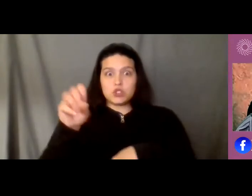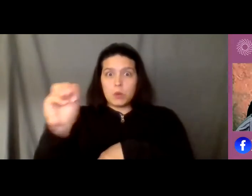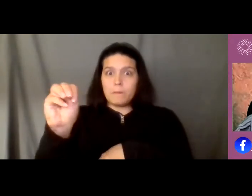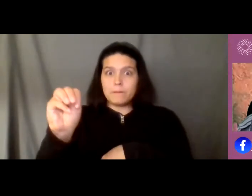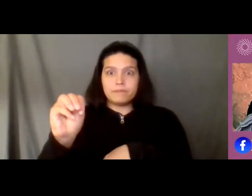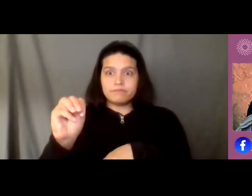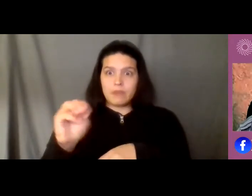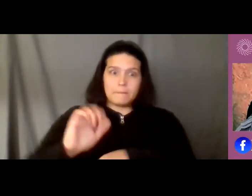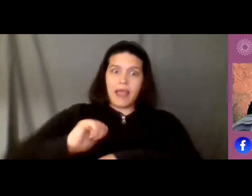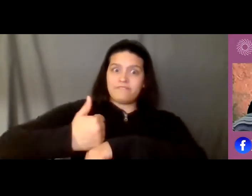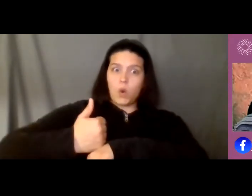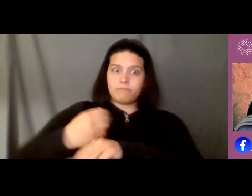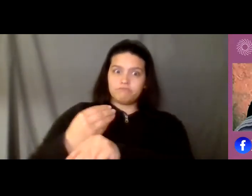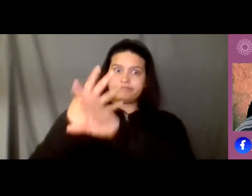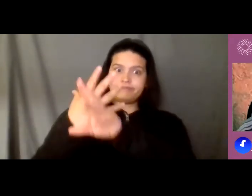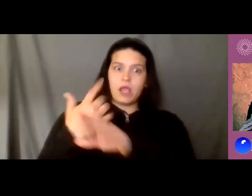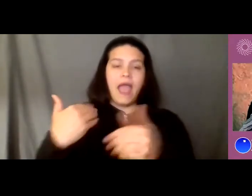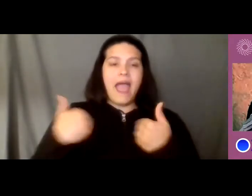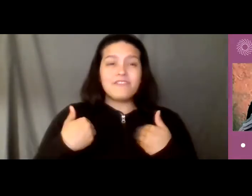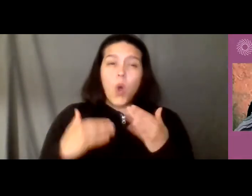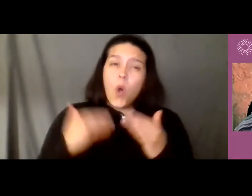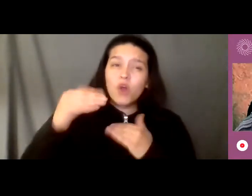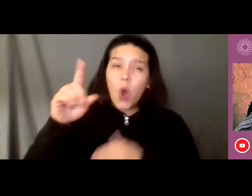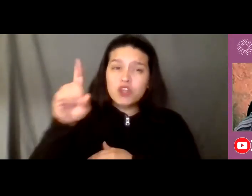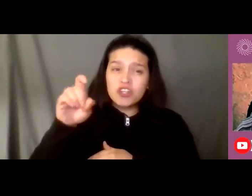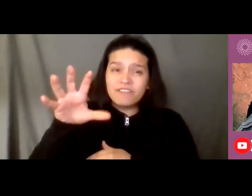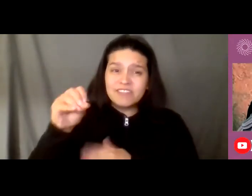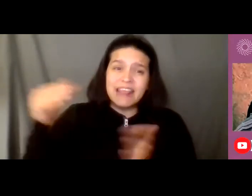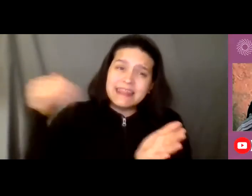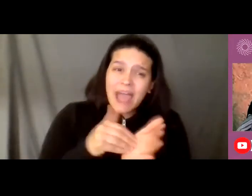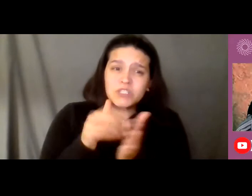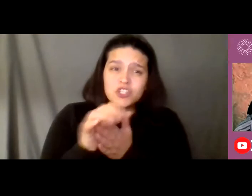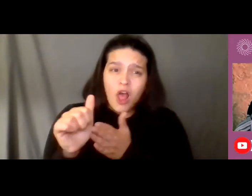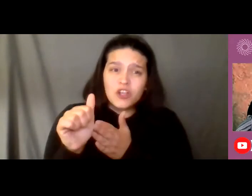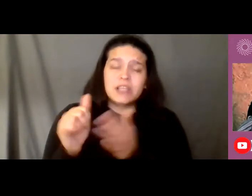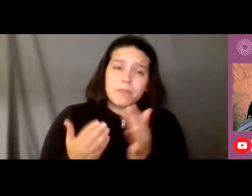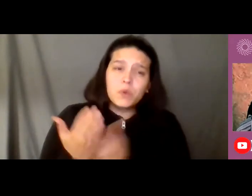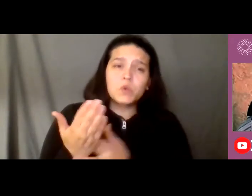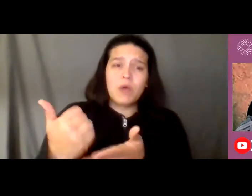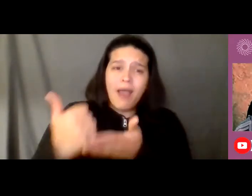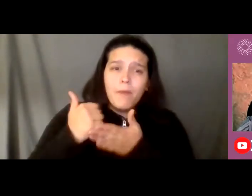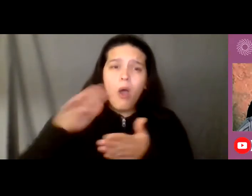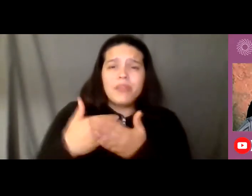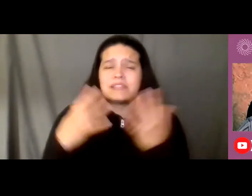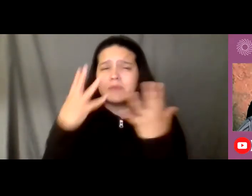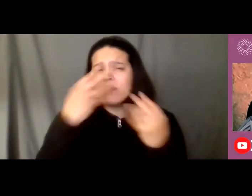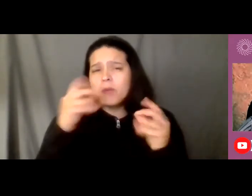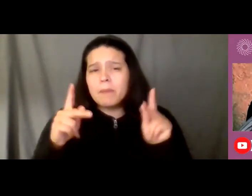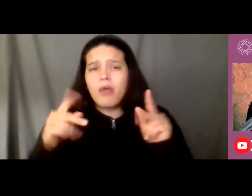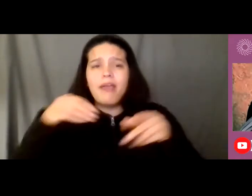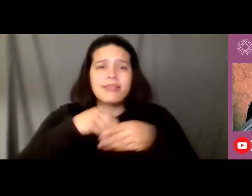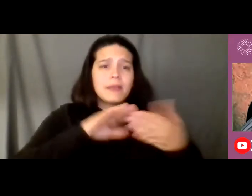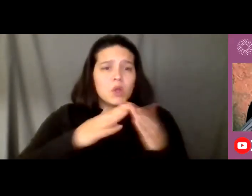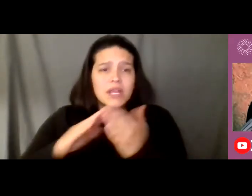have over 150 000 come through to help uh all these beautiful people in these communities